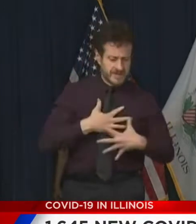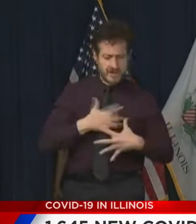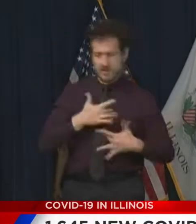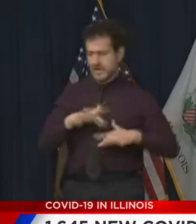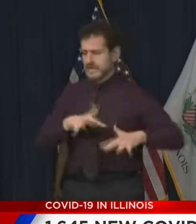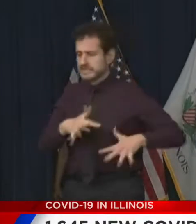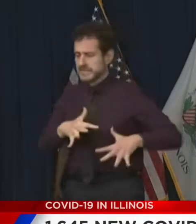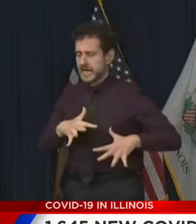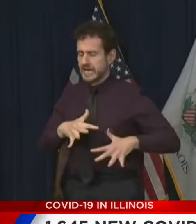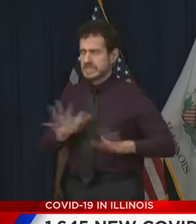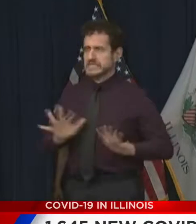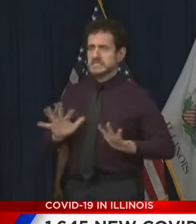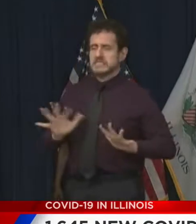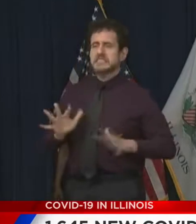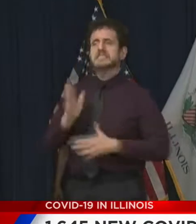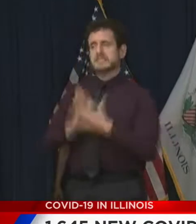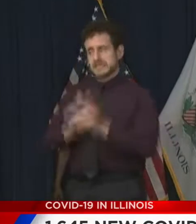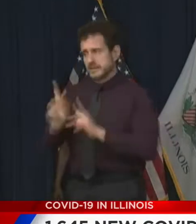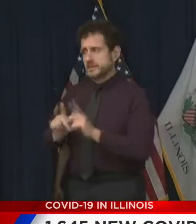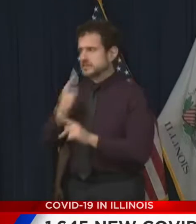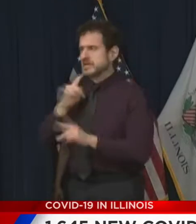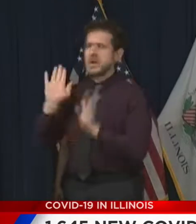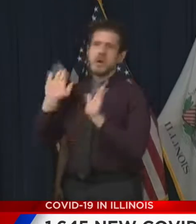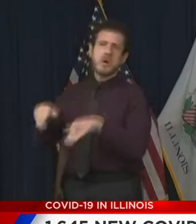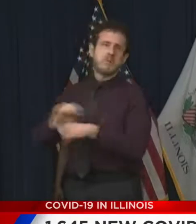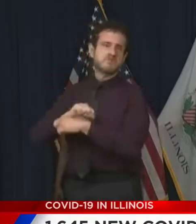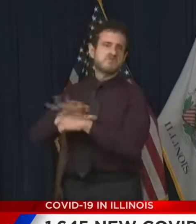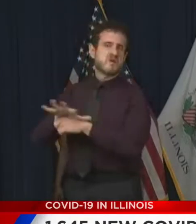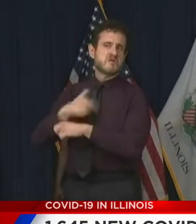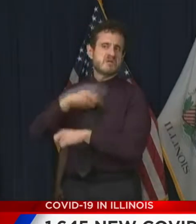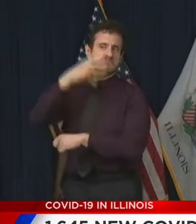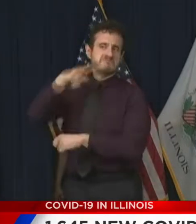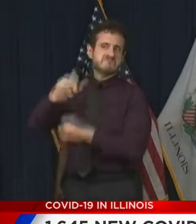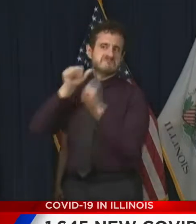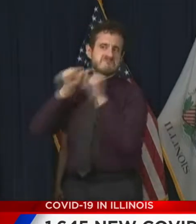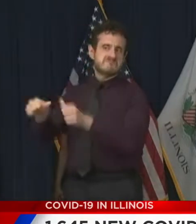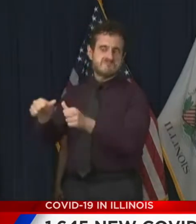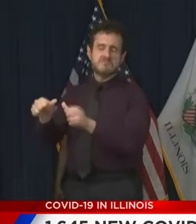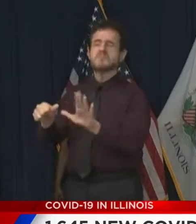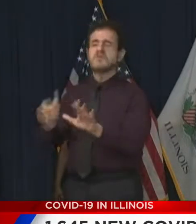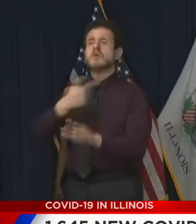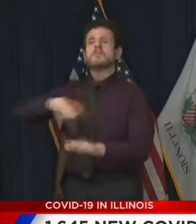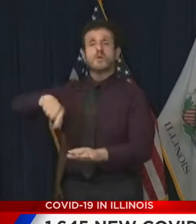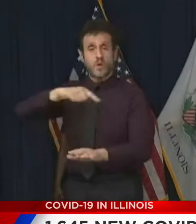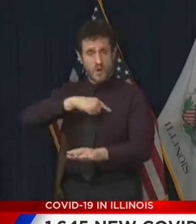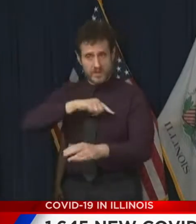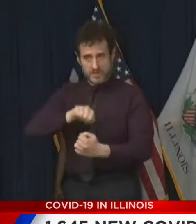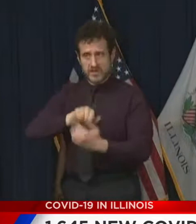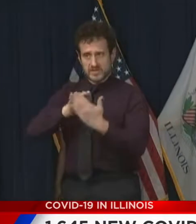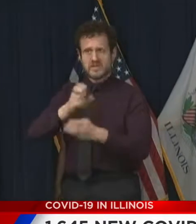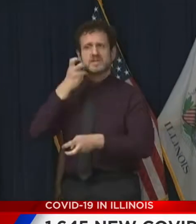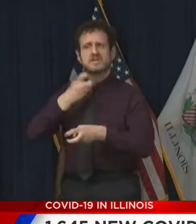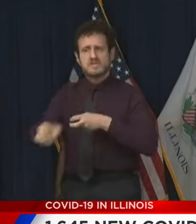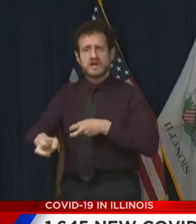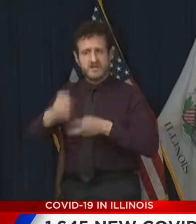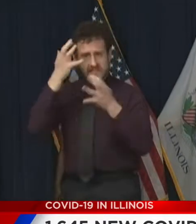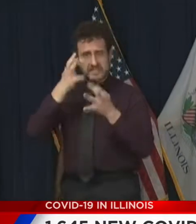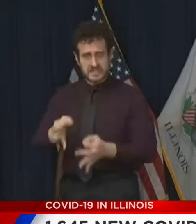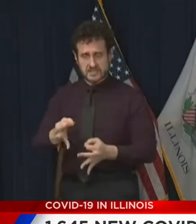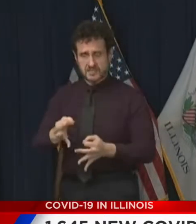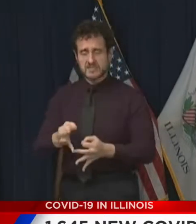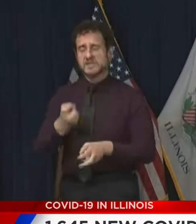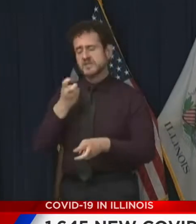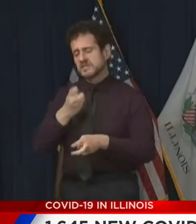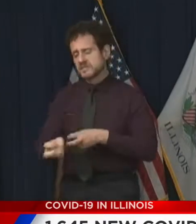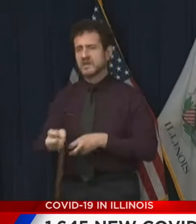of panic, and for some, denial. We're all faced with tough decisions, and these tough decisions and tough